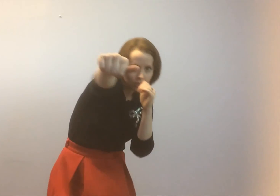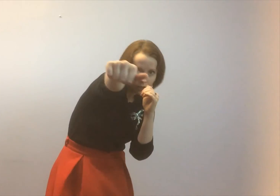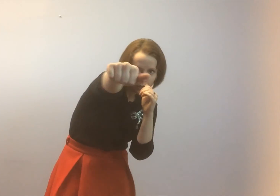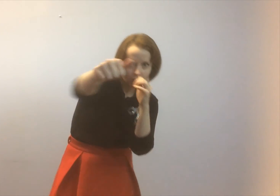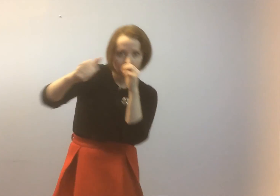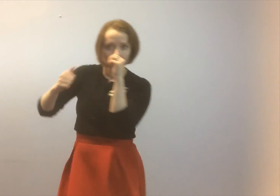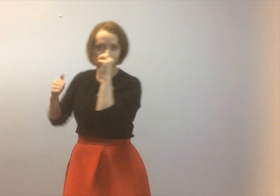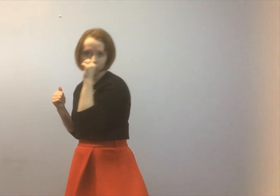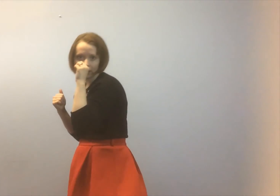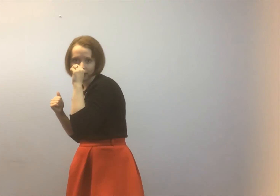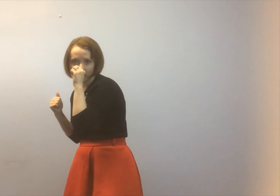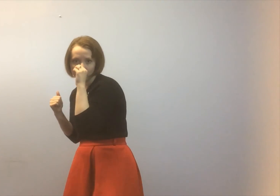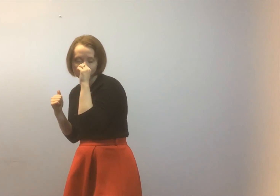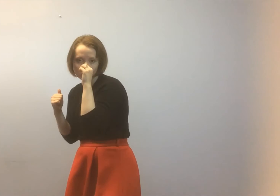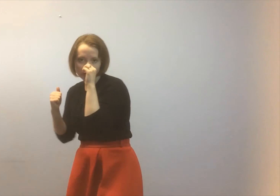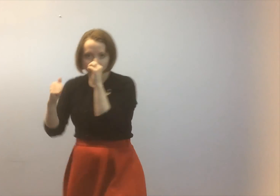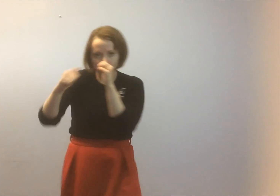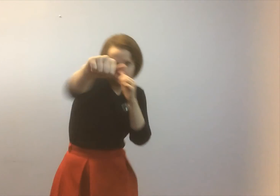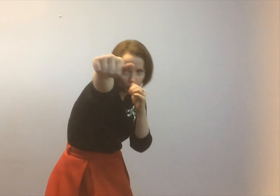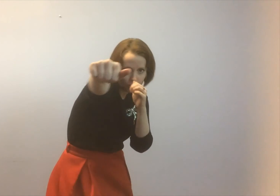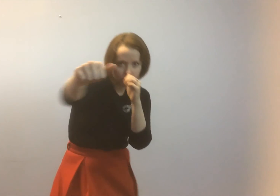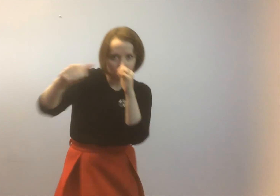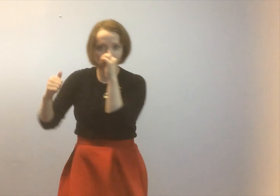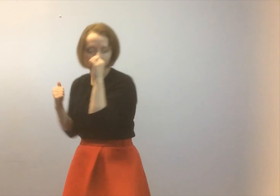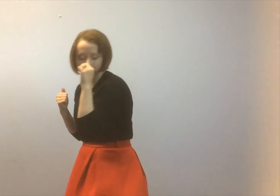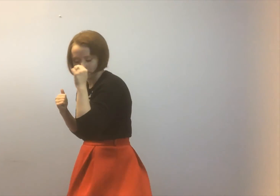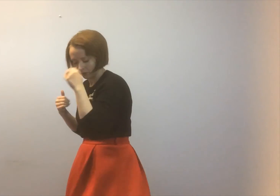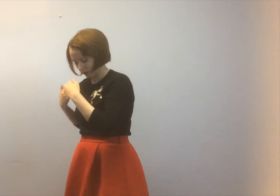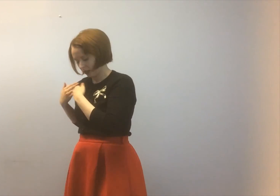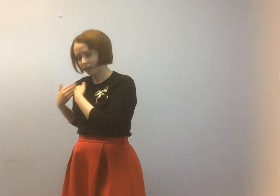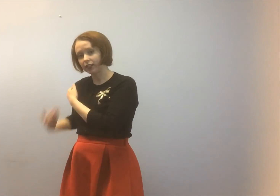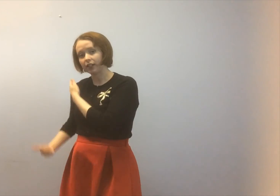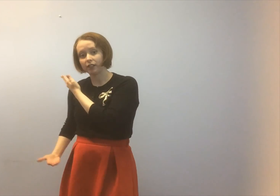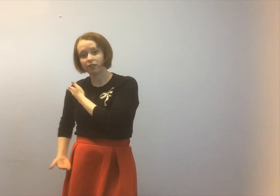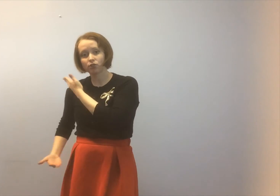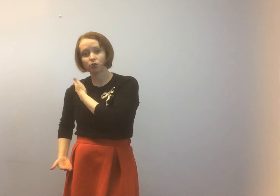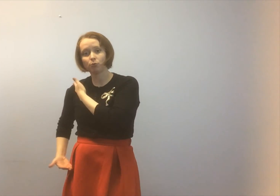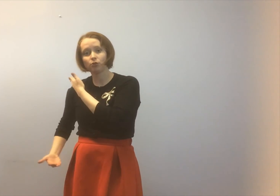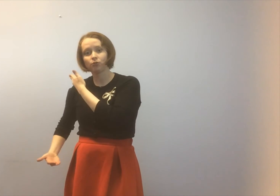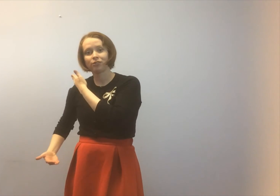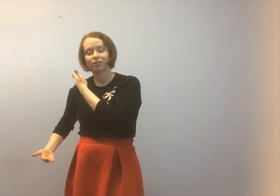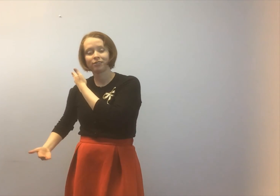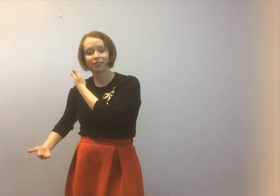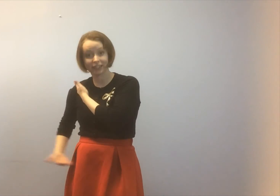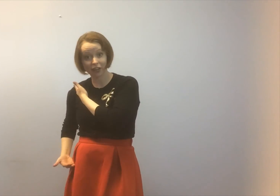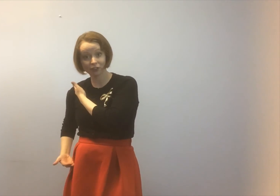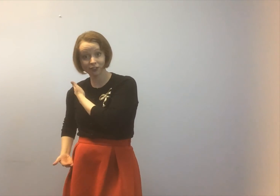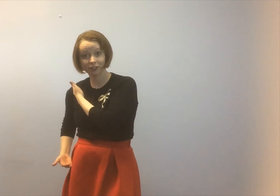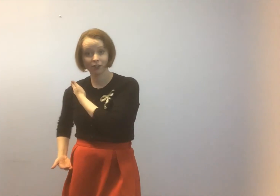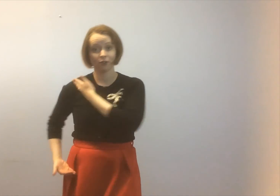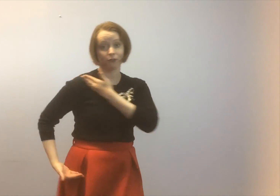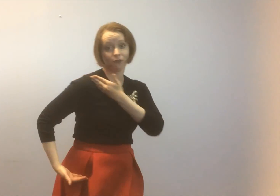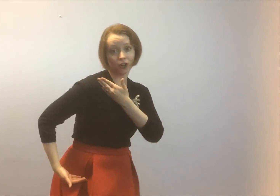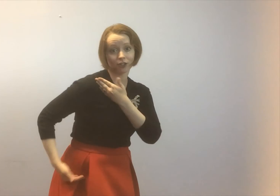for right now want to just focus this to move together first